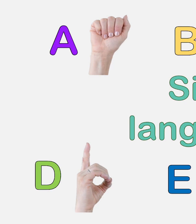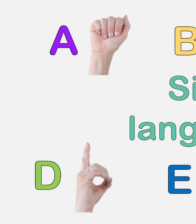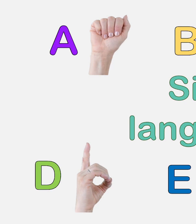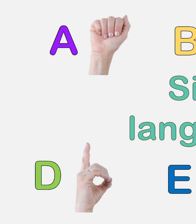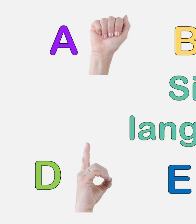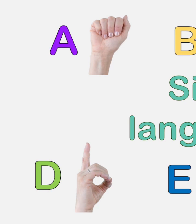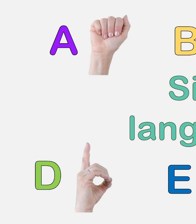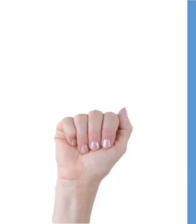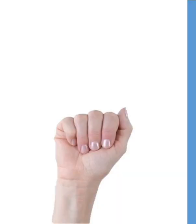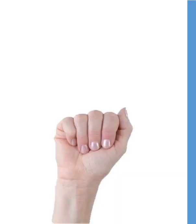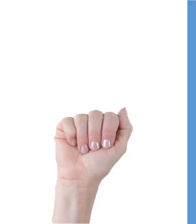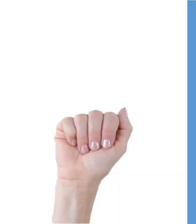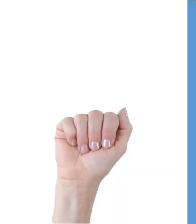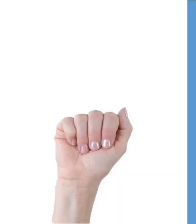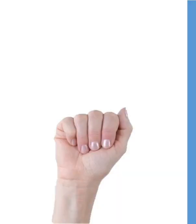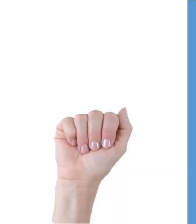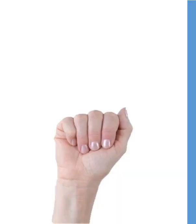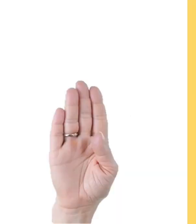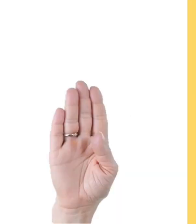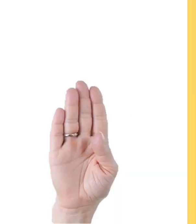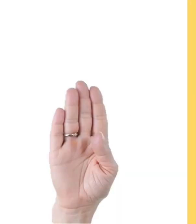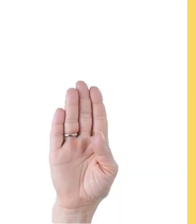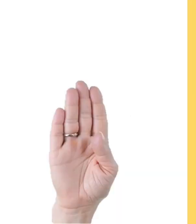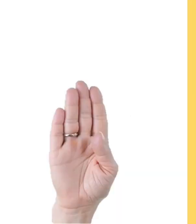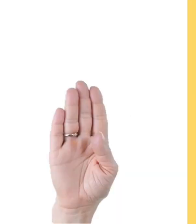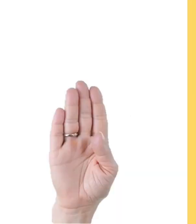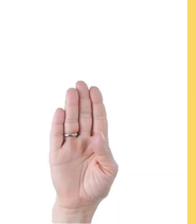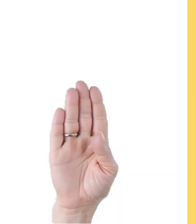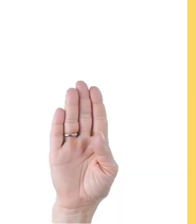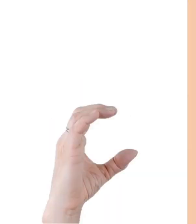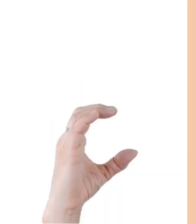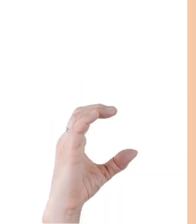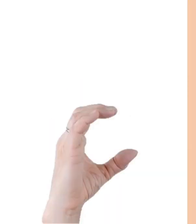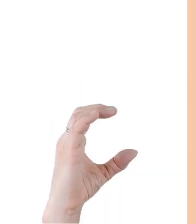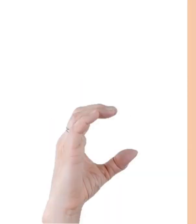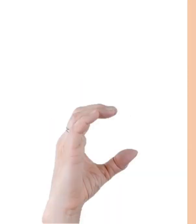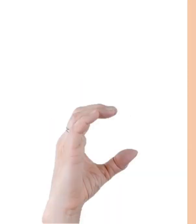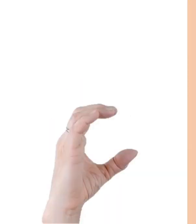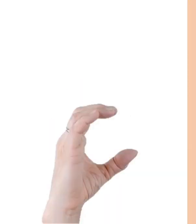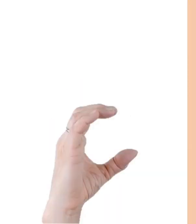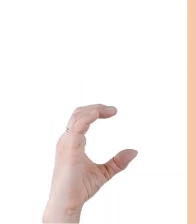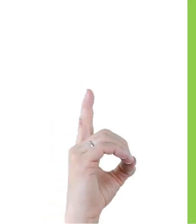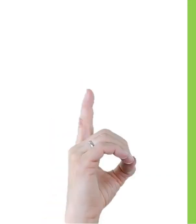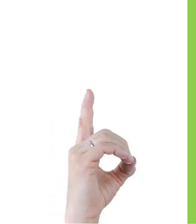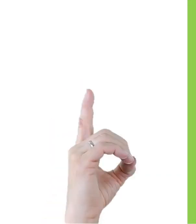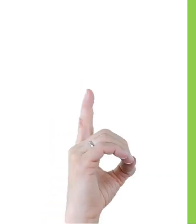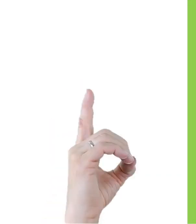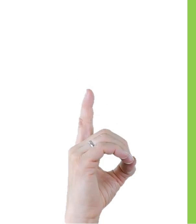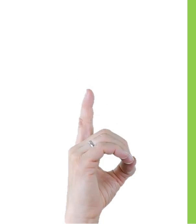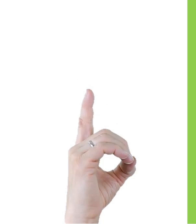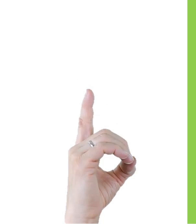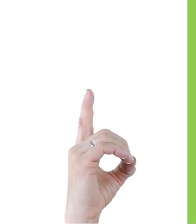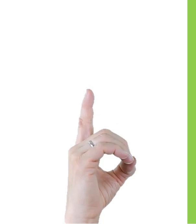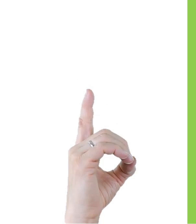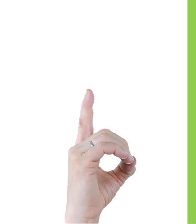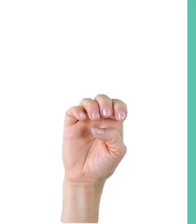A, B, C, D, E,